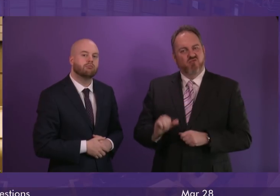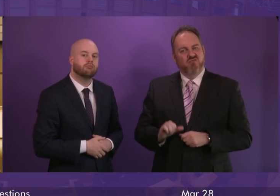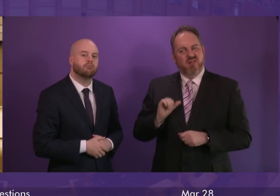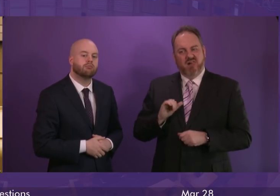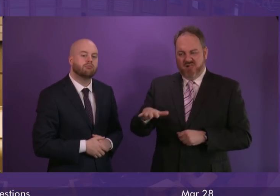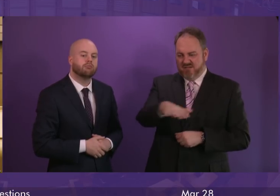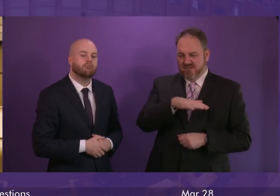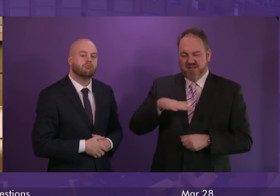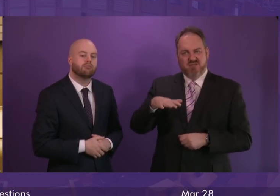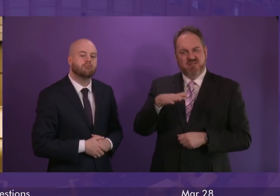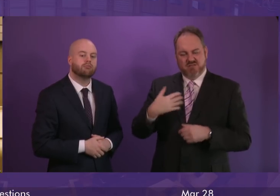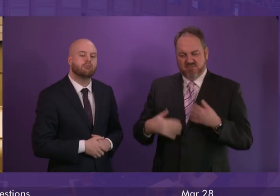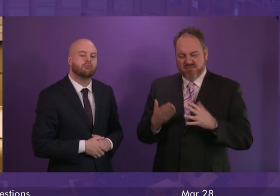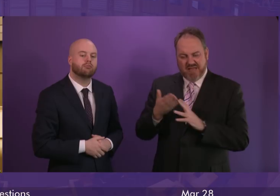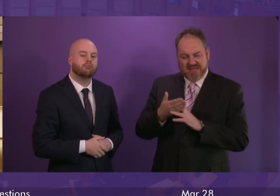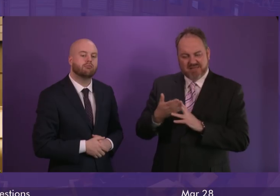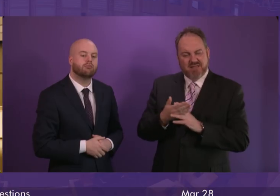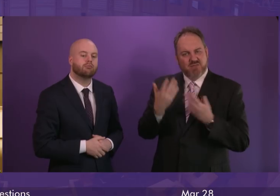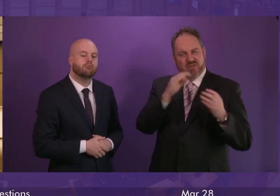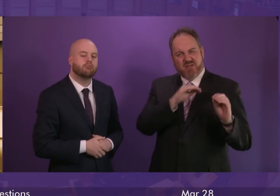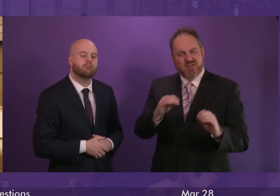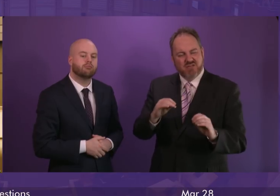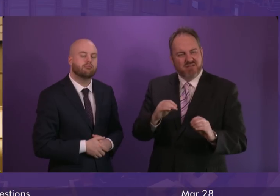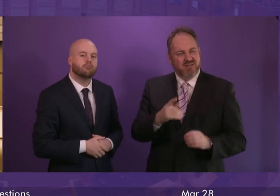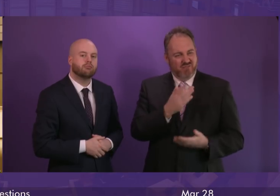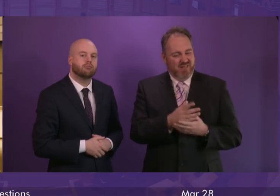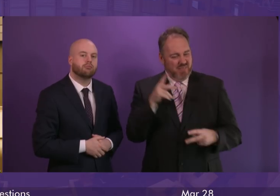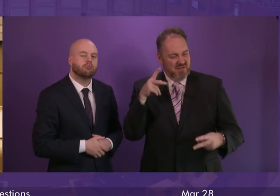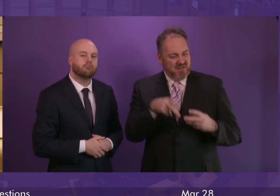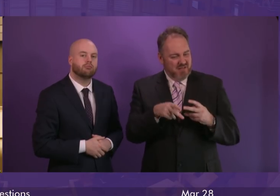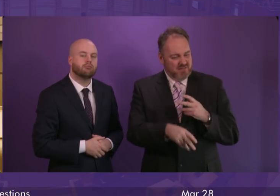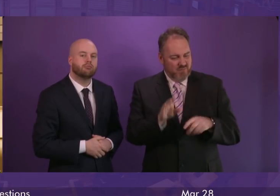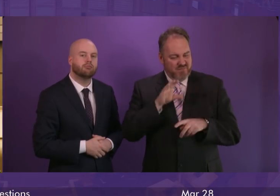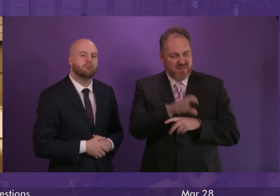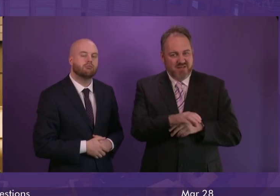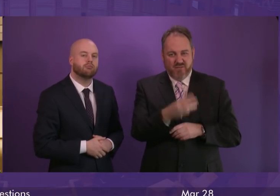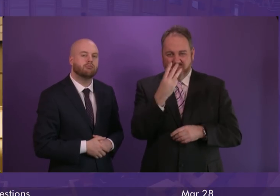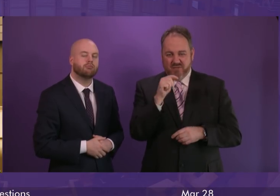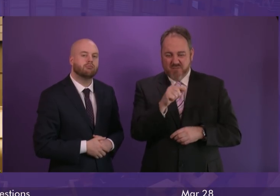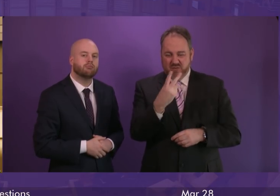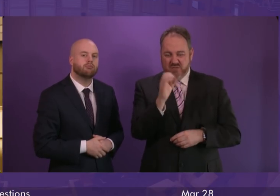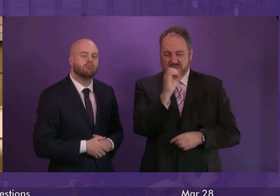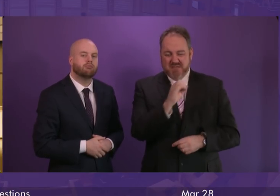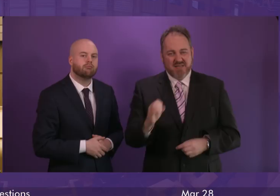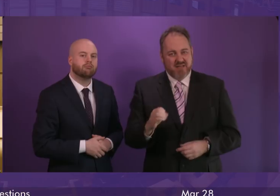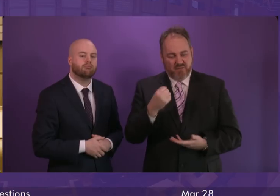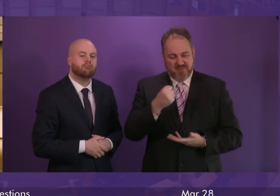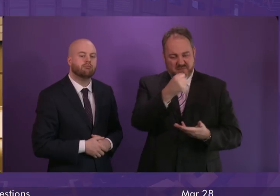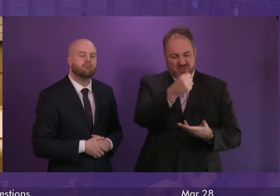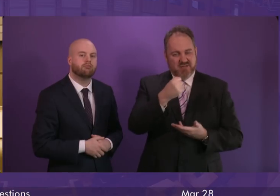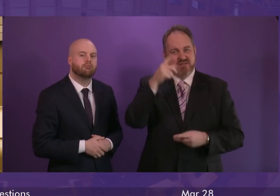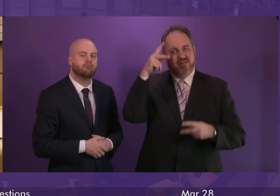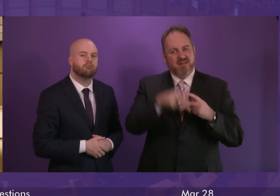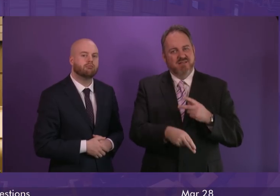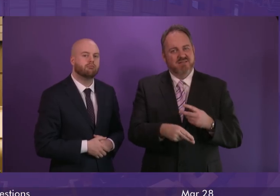in Perth and Kinross? And what role does she think the real terms cut in funding of 3.2% to the budget of UHI